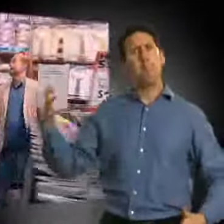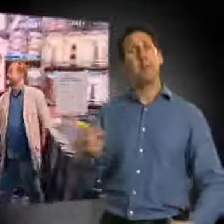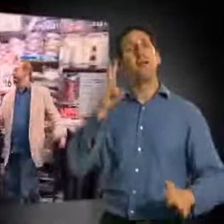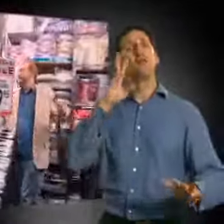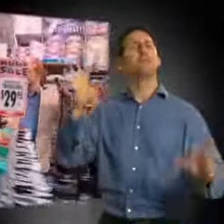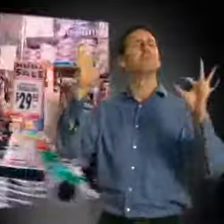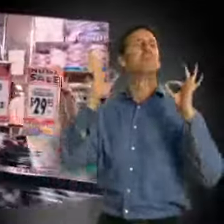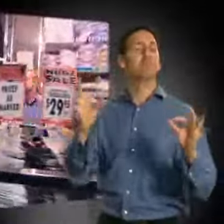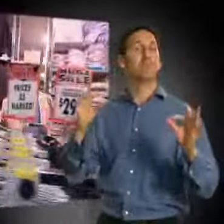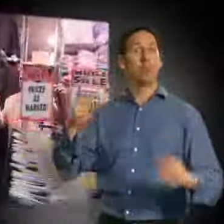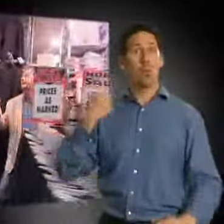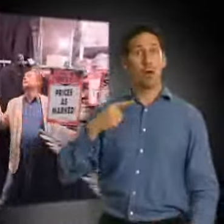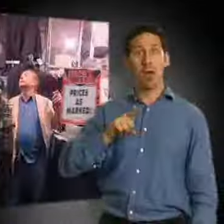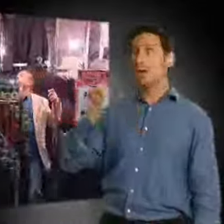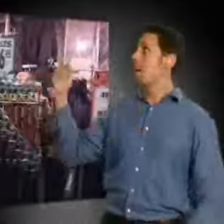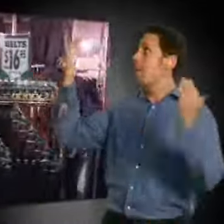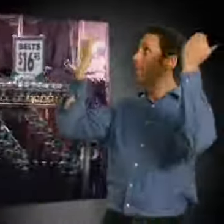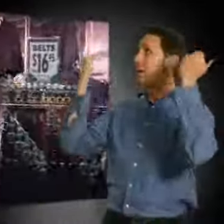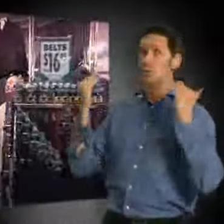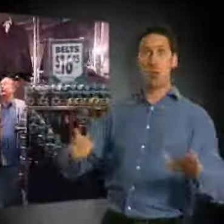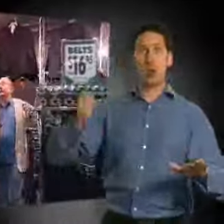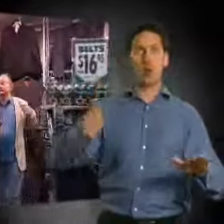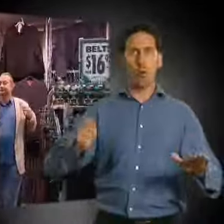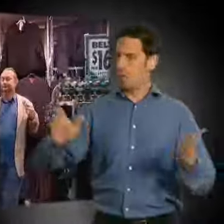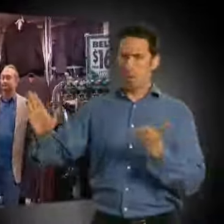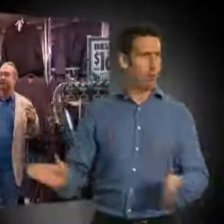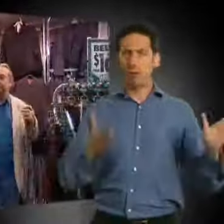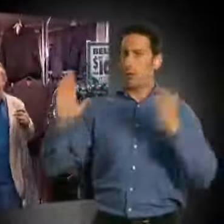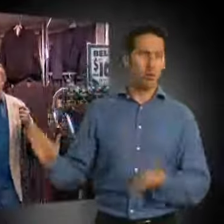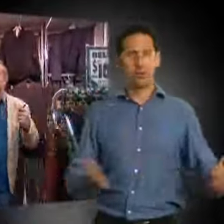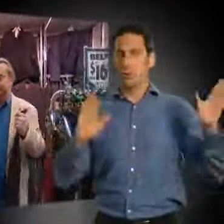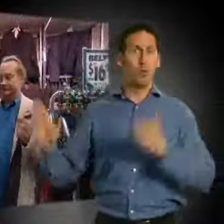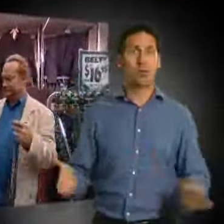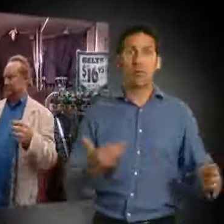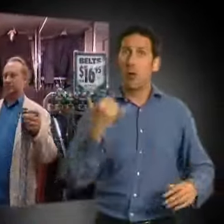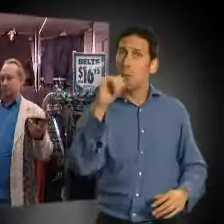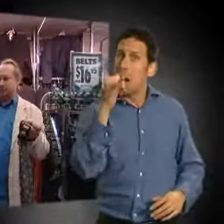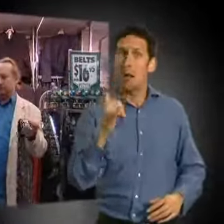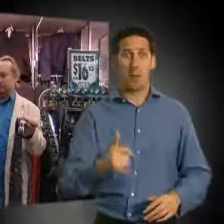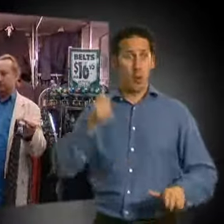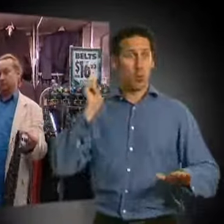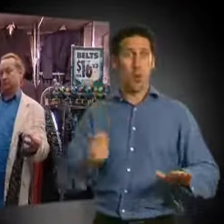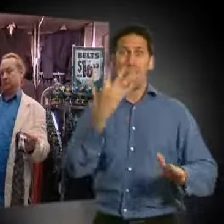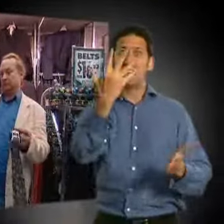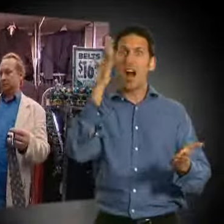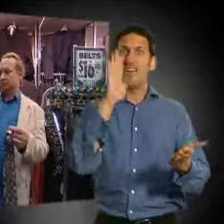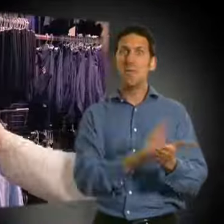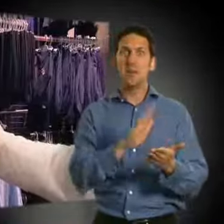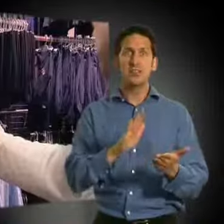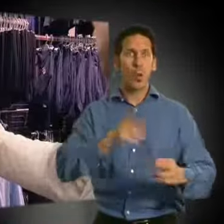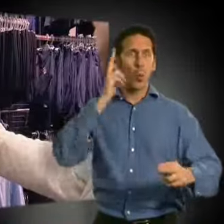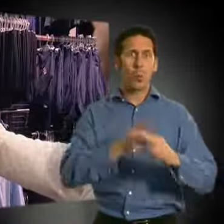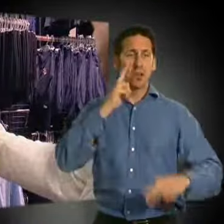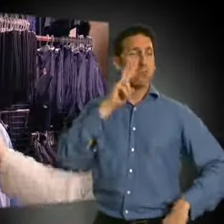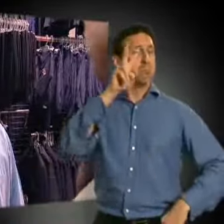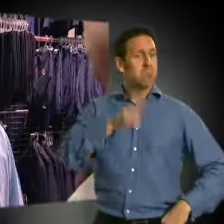And the next thing is you need to make sure you're well-dressed. Remember, the magistrate